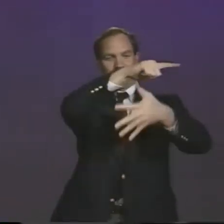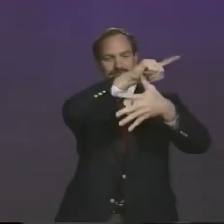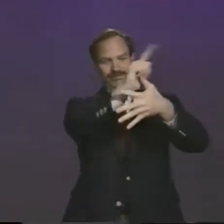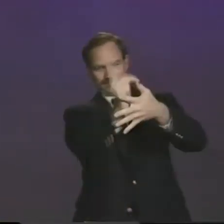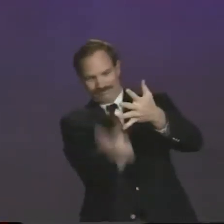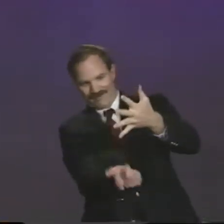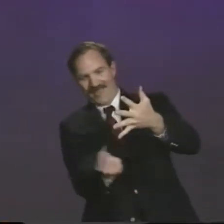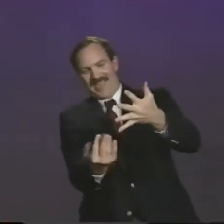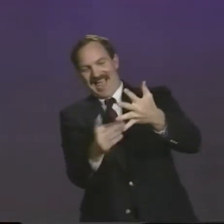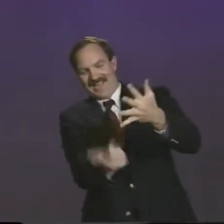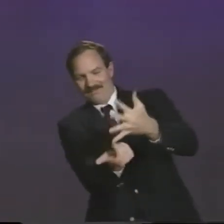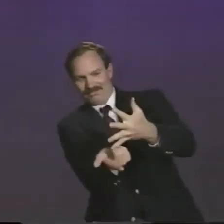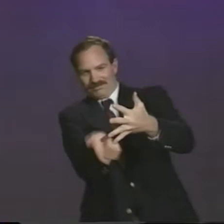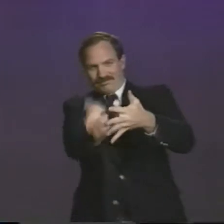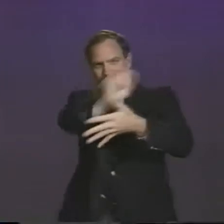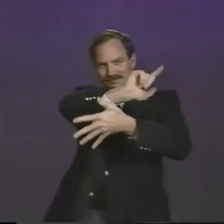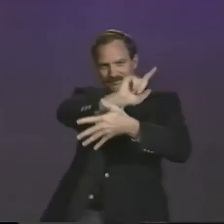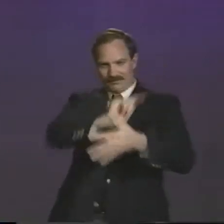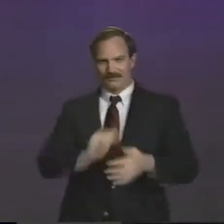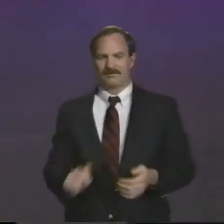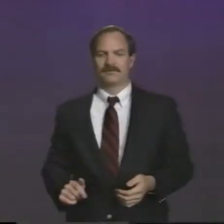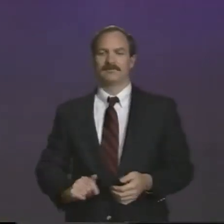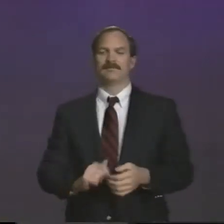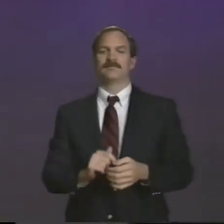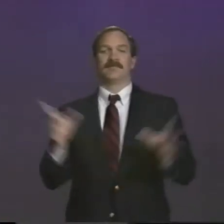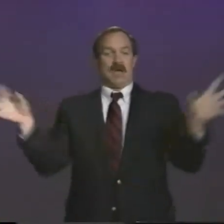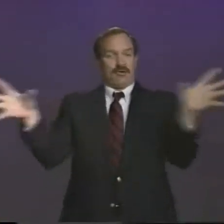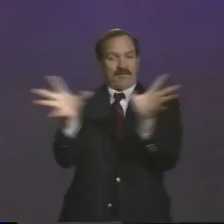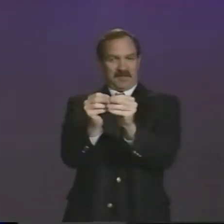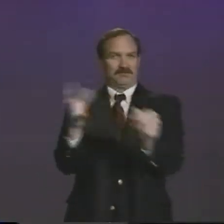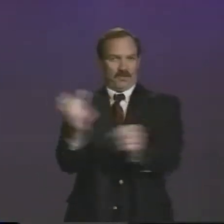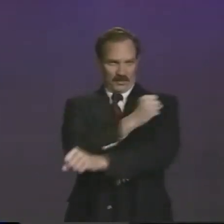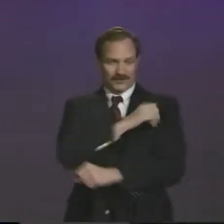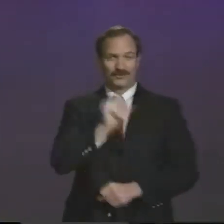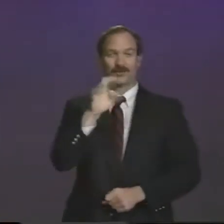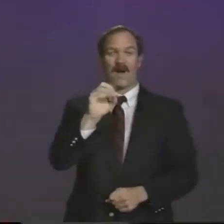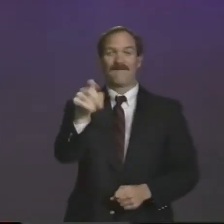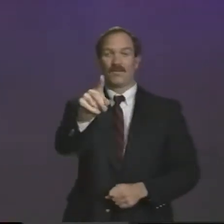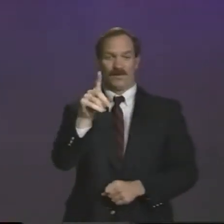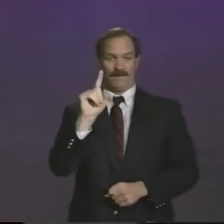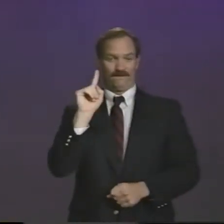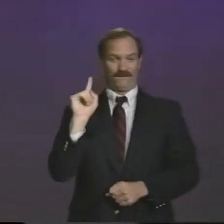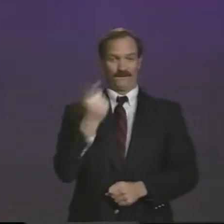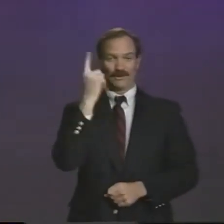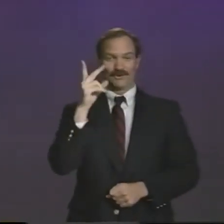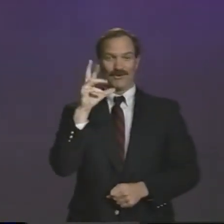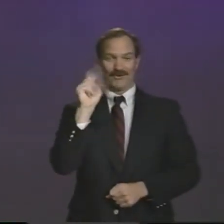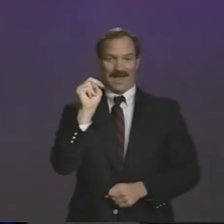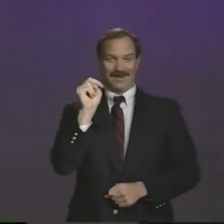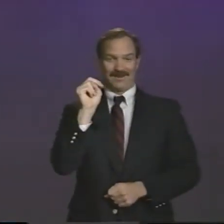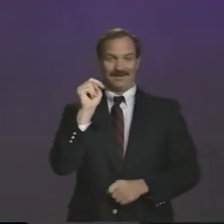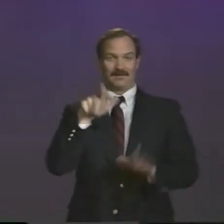that way it keeps everything fair for all of the individuals. And the winner is the one who gets the best overall score.